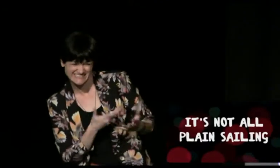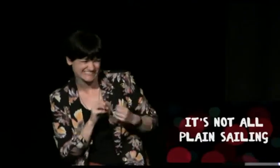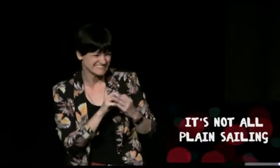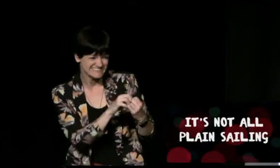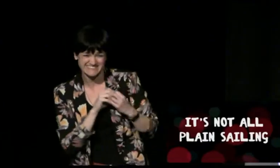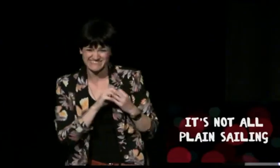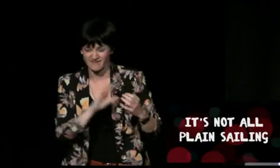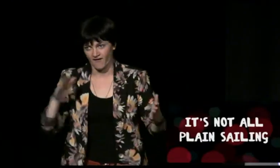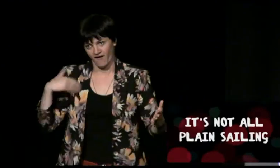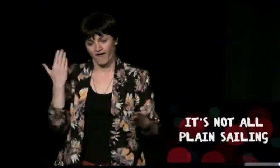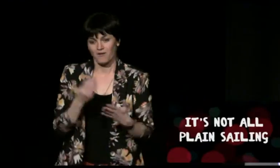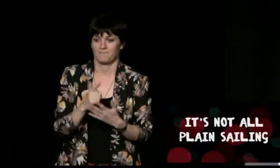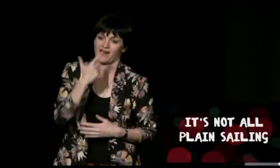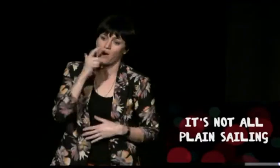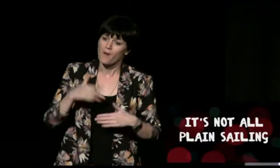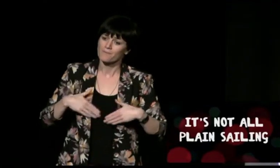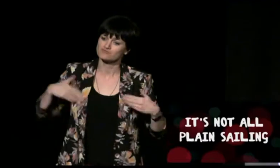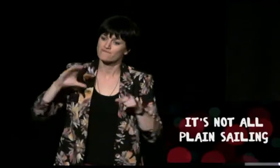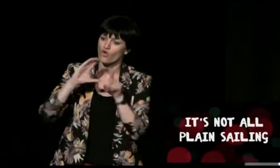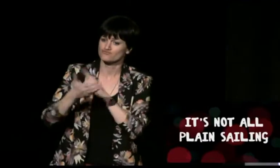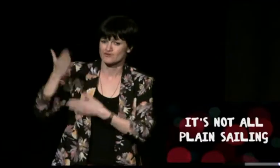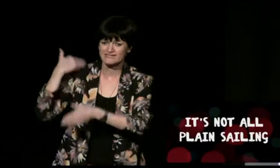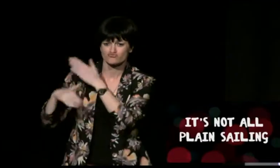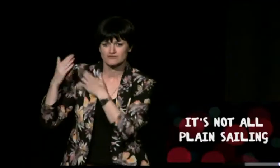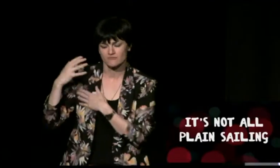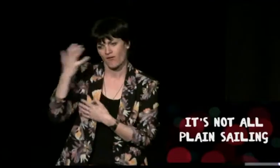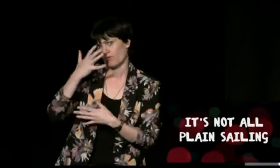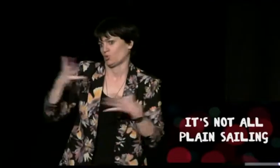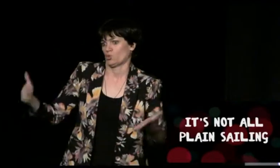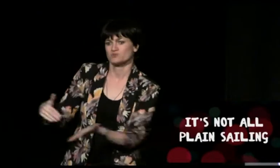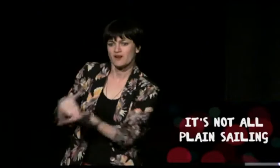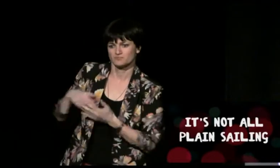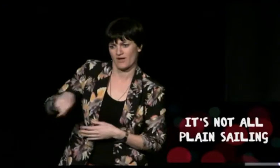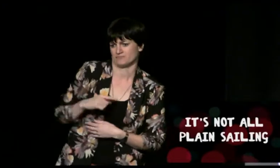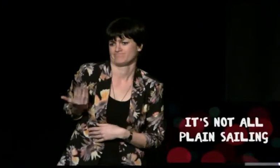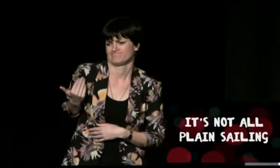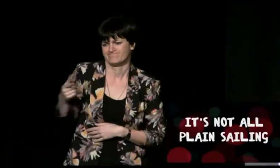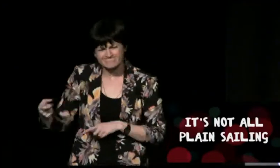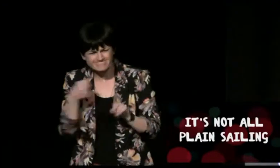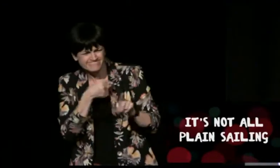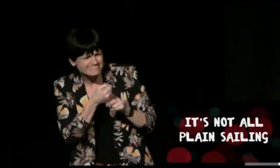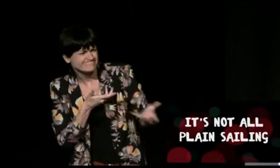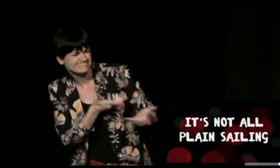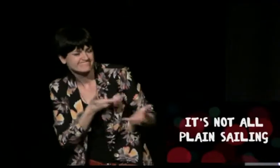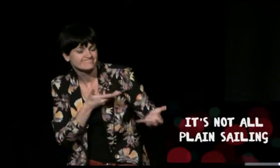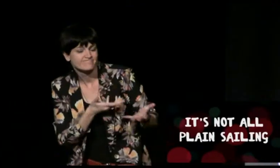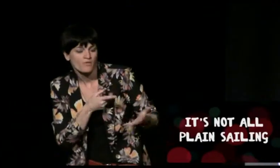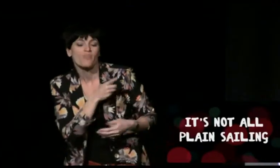the government so we've done our best to try and convince them of the merits of this project and that they should donate these free but the original